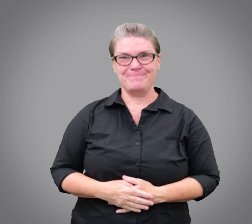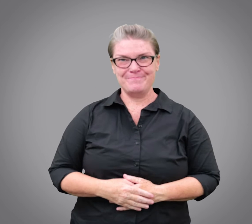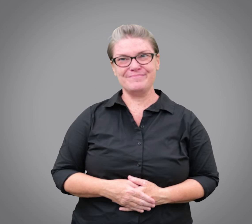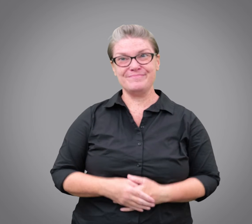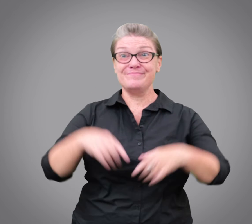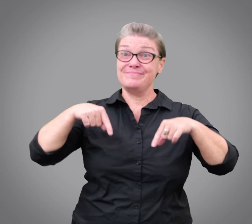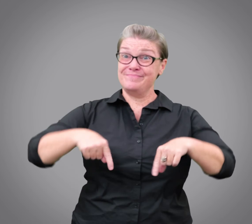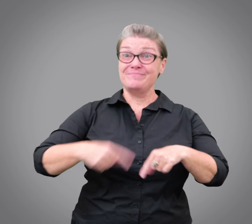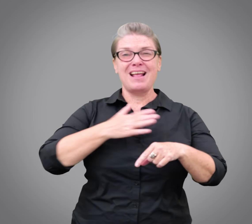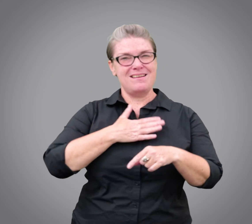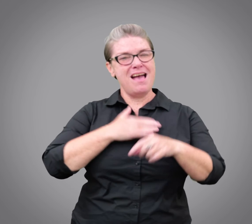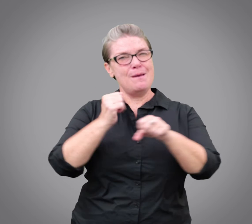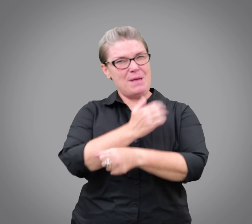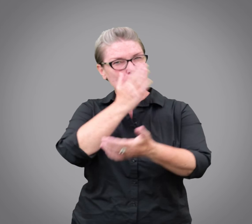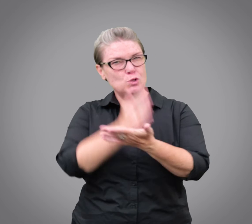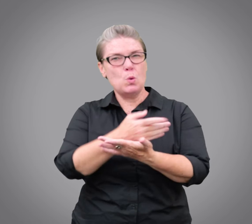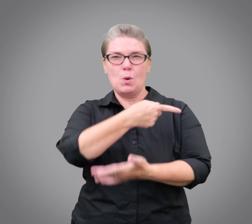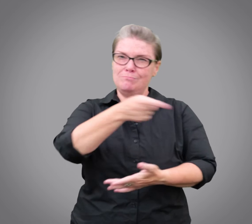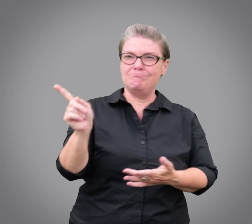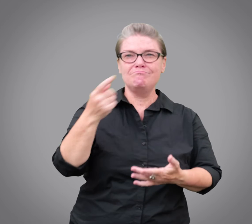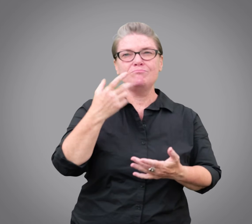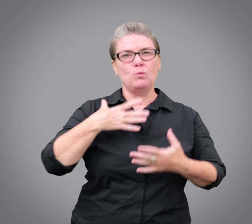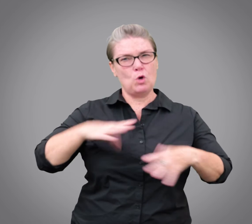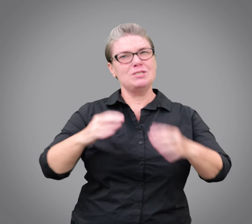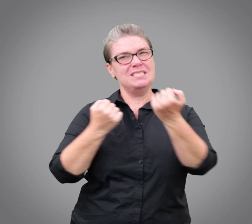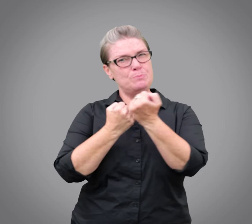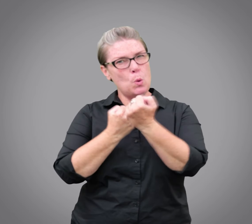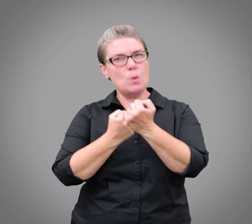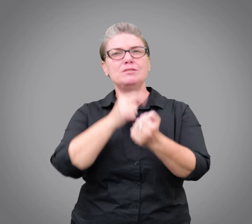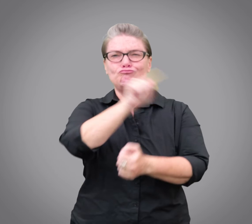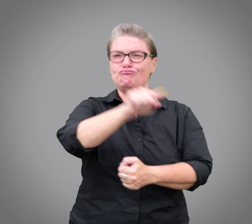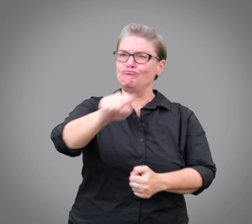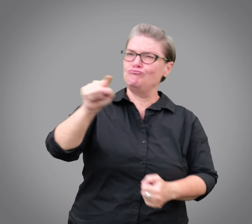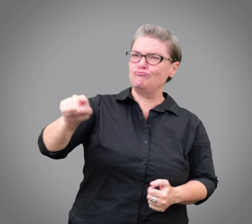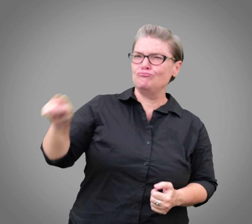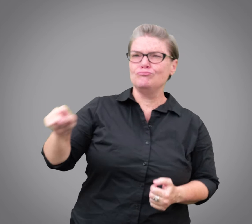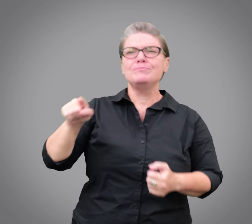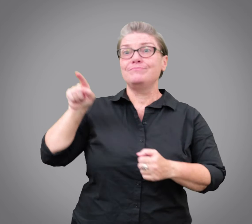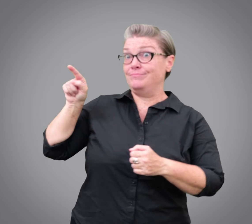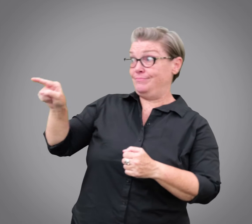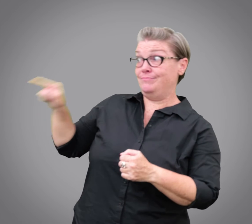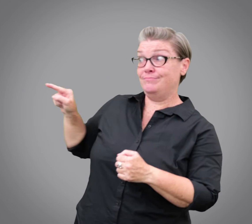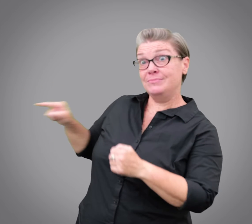Deaf Connect, we want to ensure each person has a good match with their support worker,